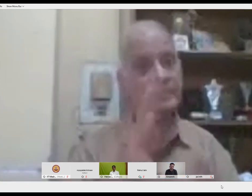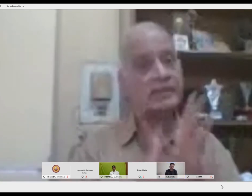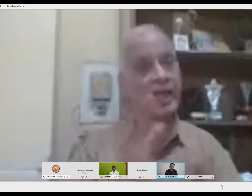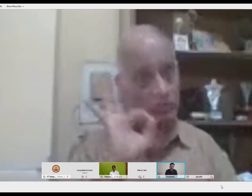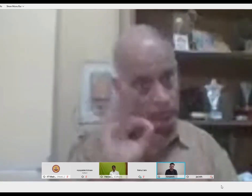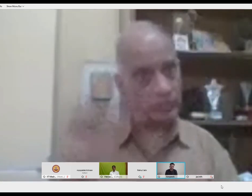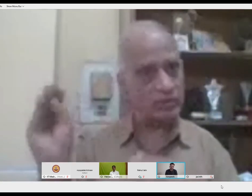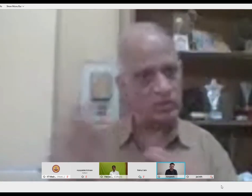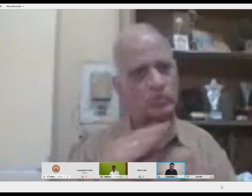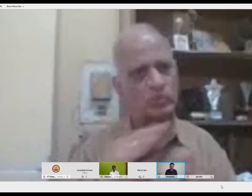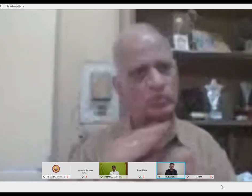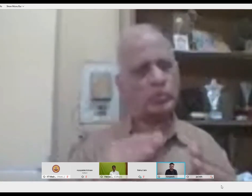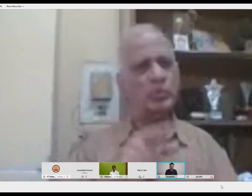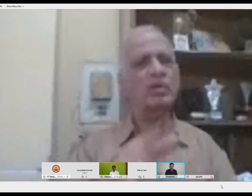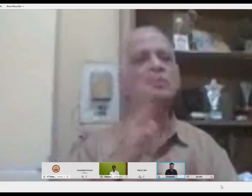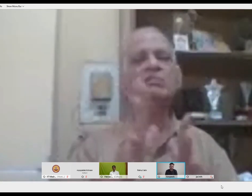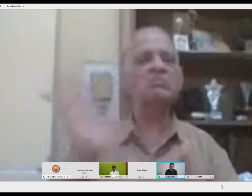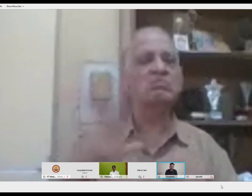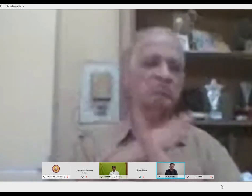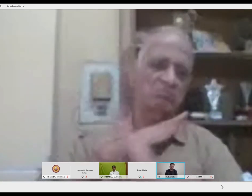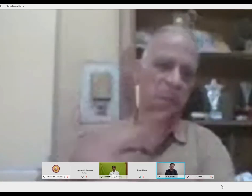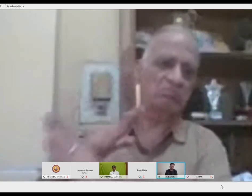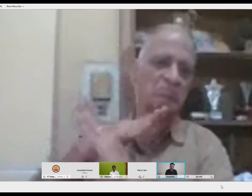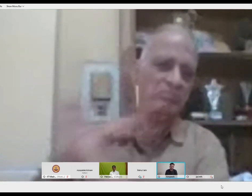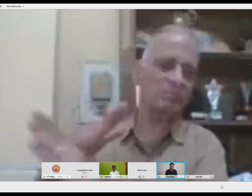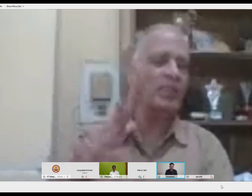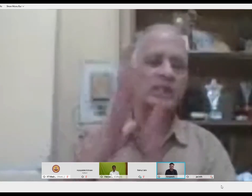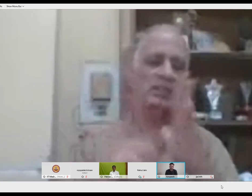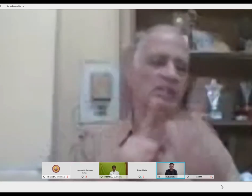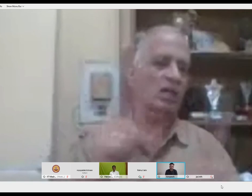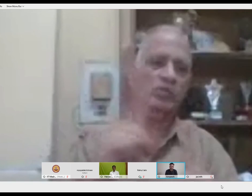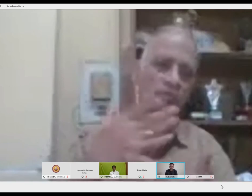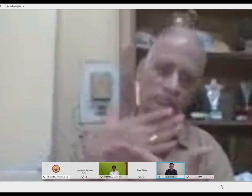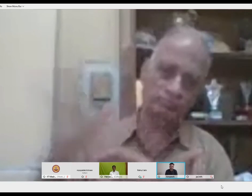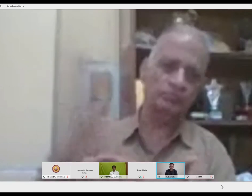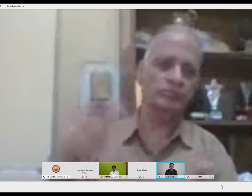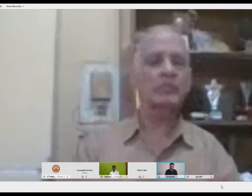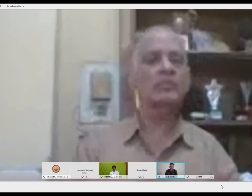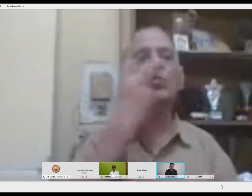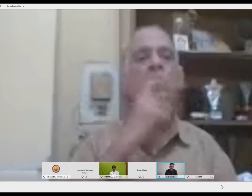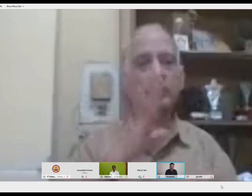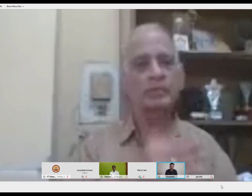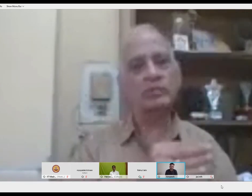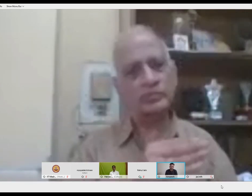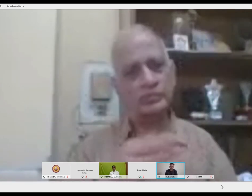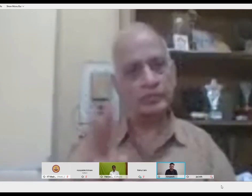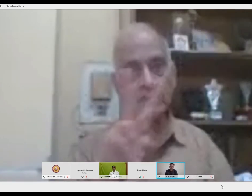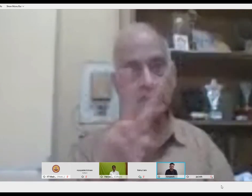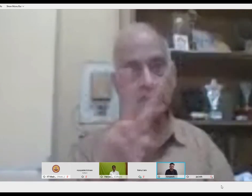But we had a lot of people from the United Kingdom and people who